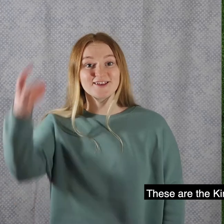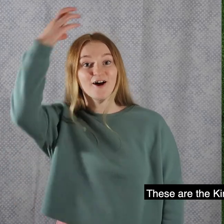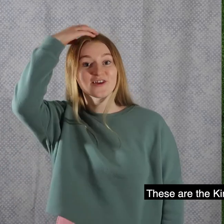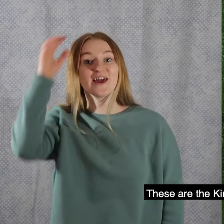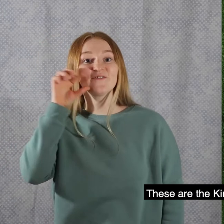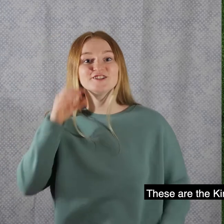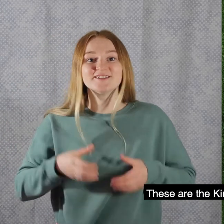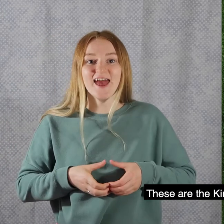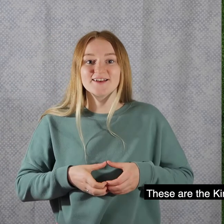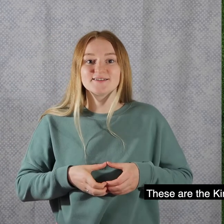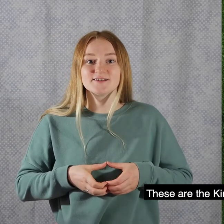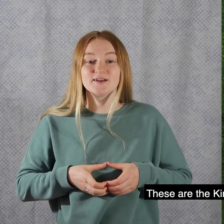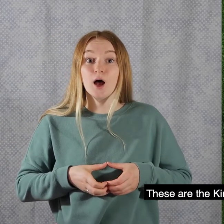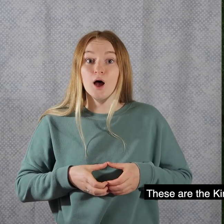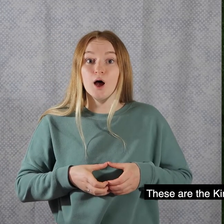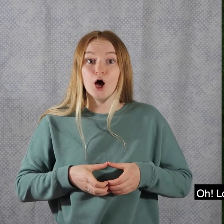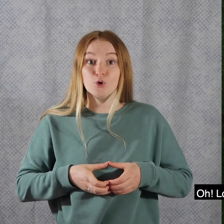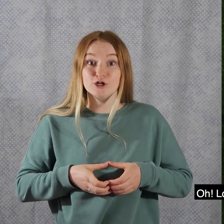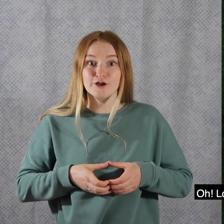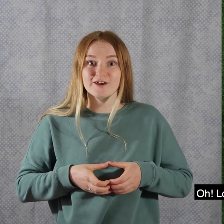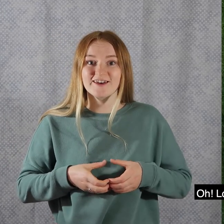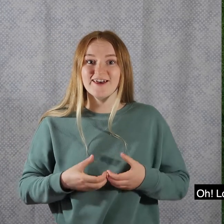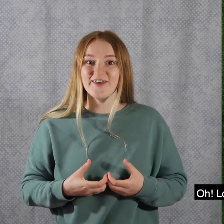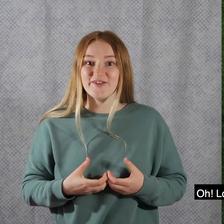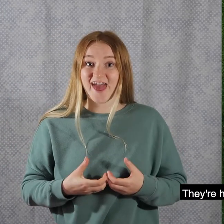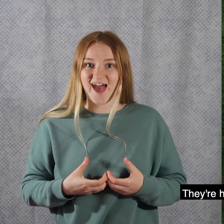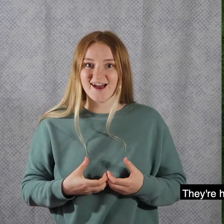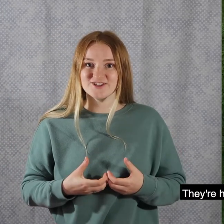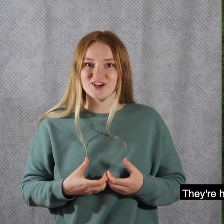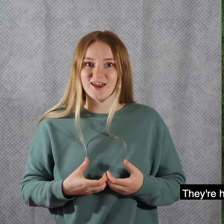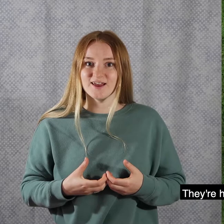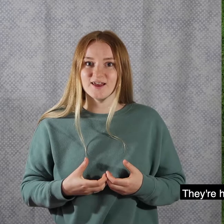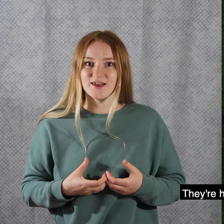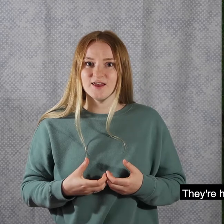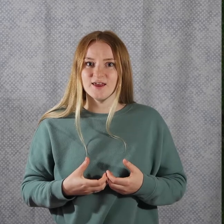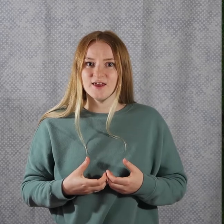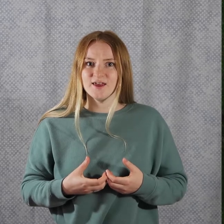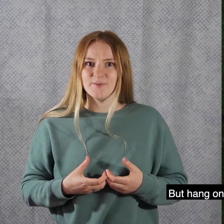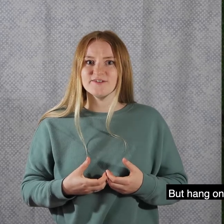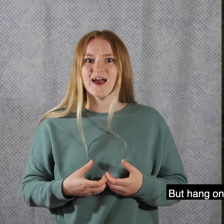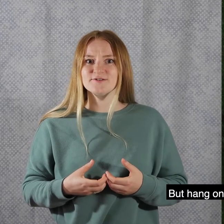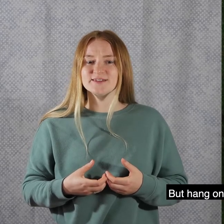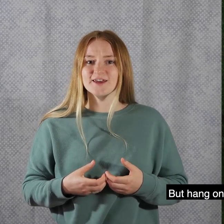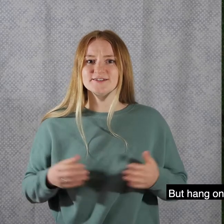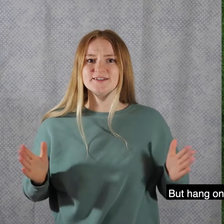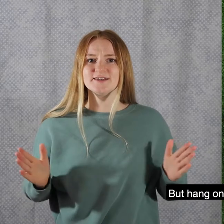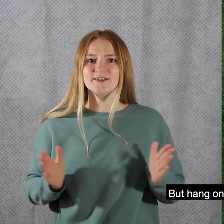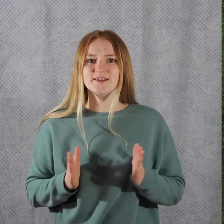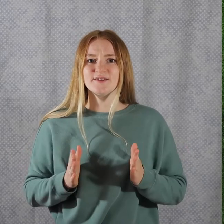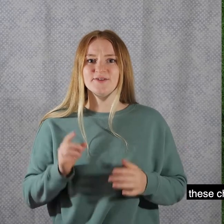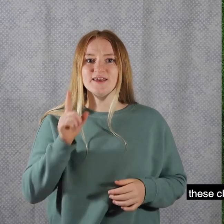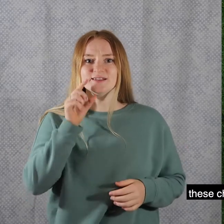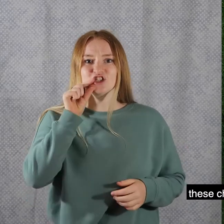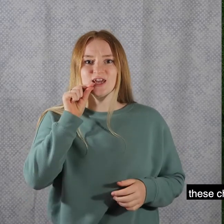These are the King Fisher's eggs. Oh look, they're hatching. But hang on a second,